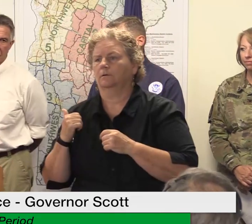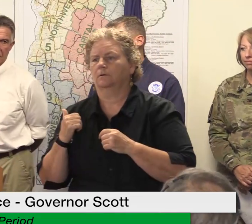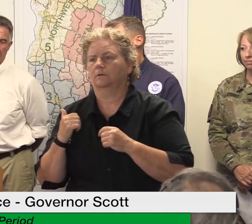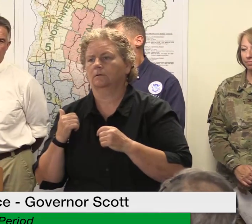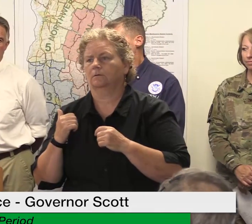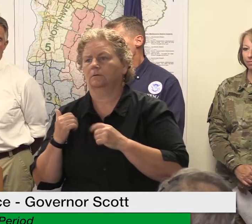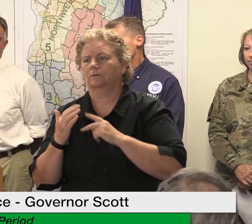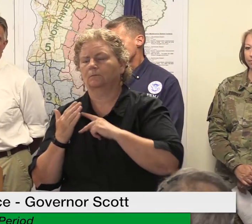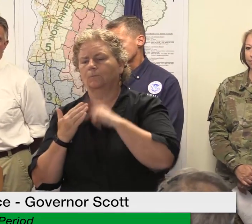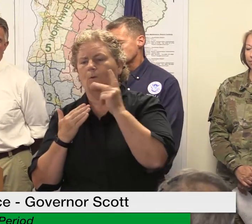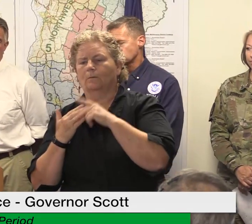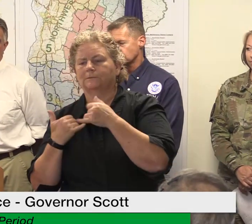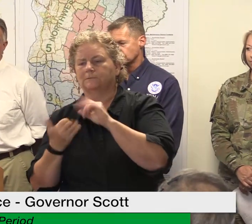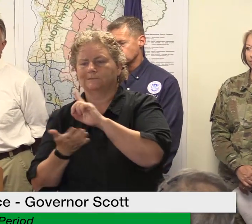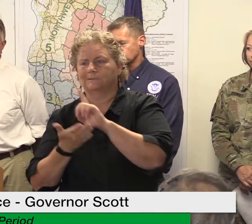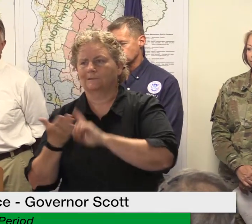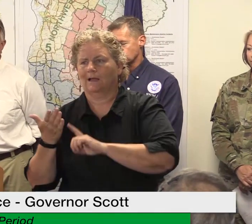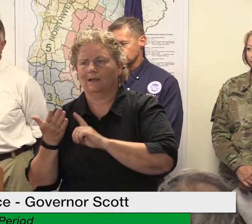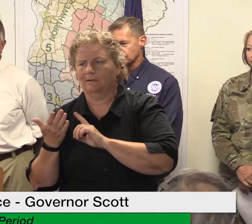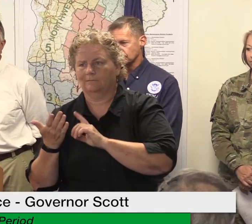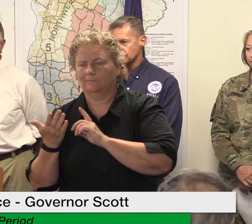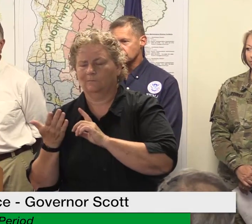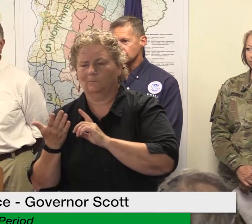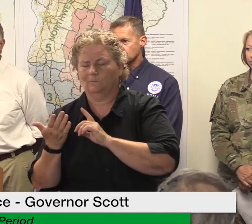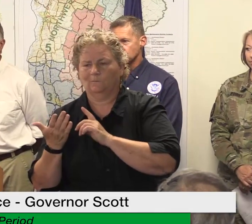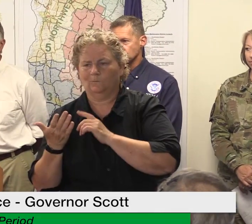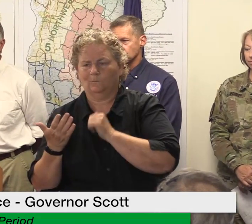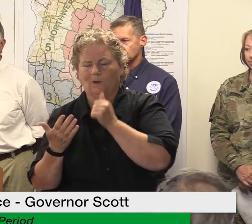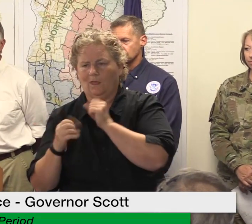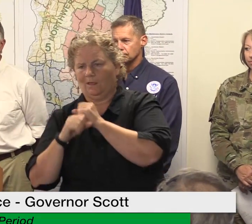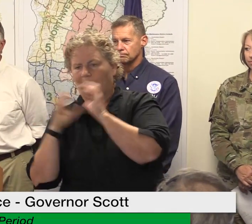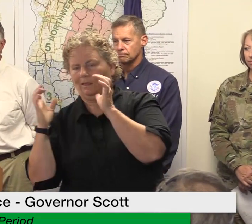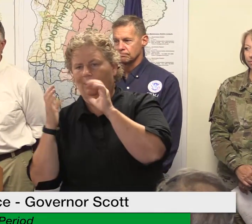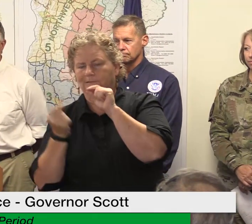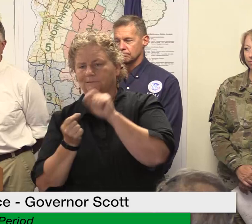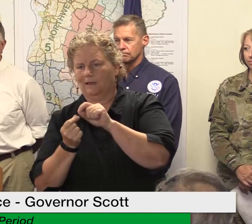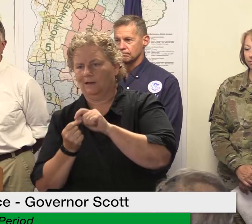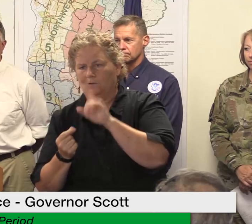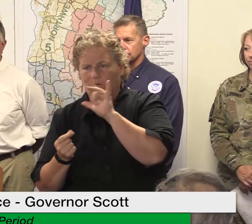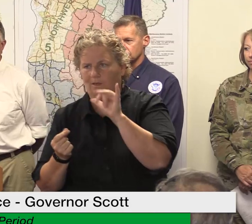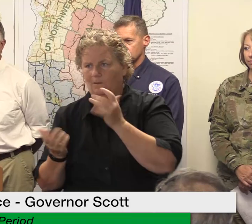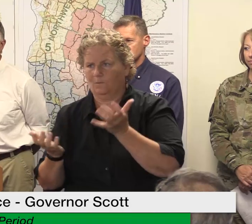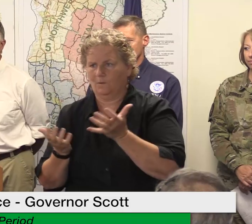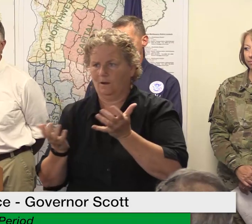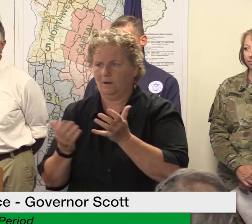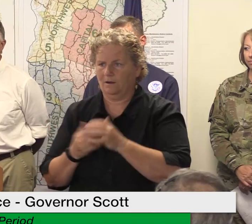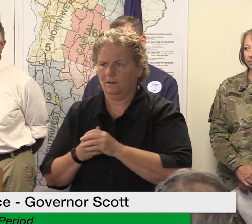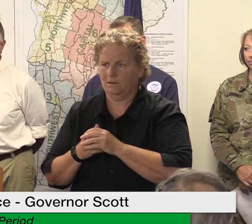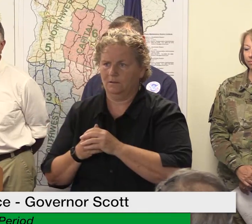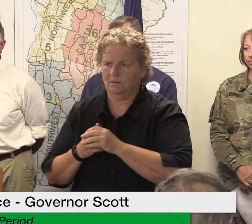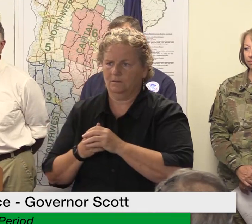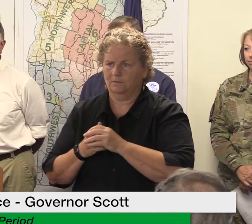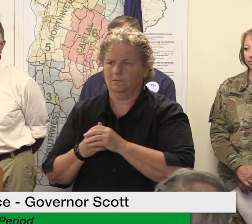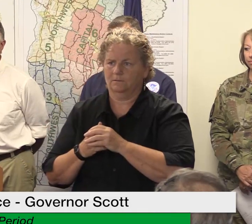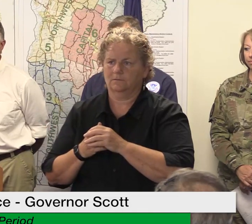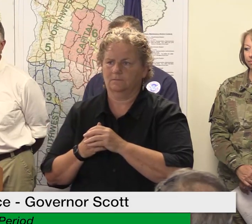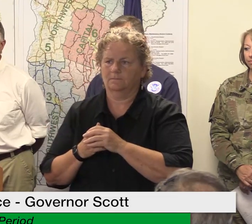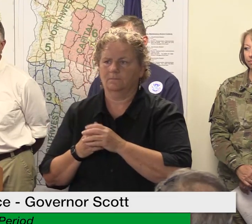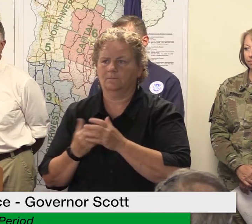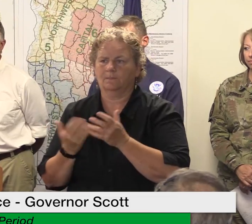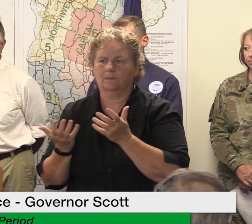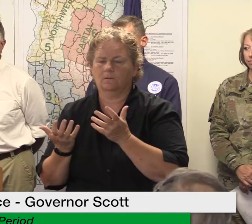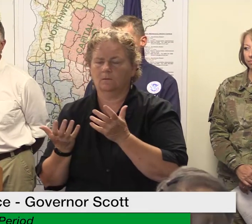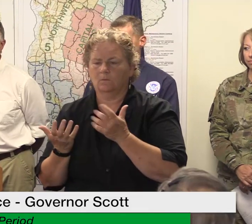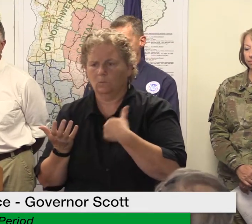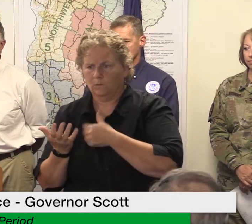to be because we want to make sure that that we can share this but we also want to make sure that it is impactful but when we have those